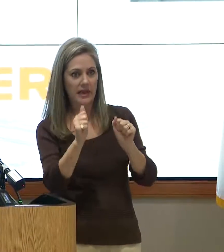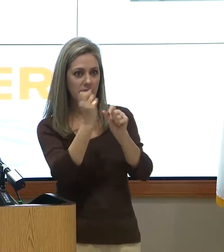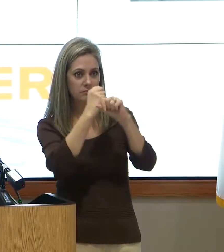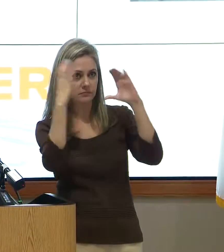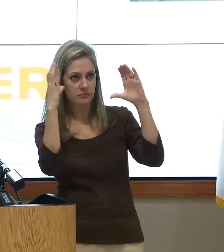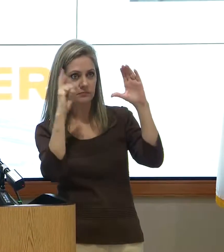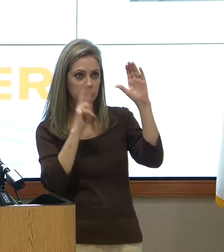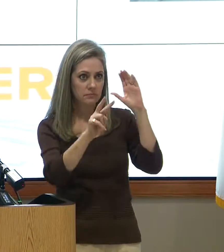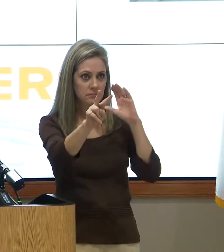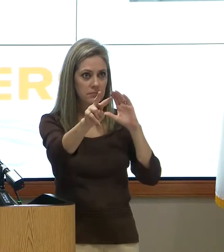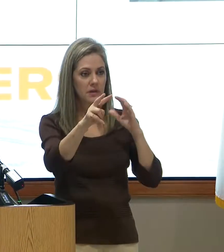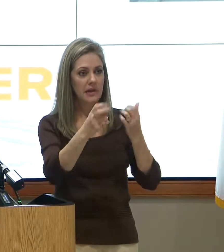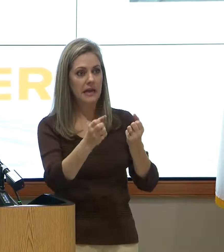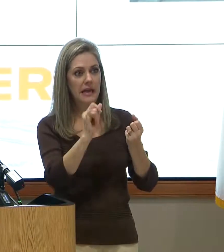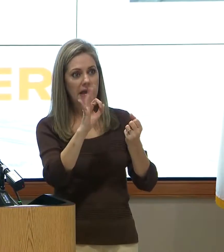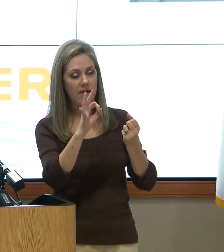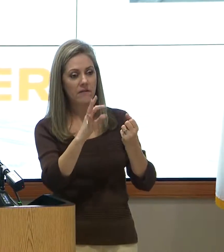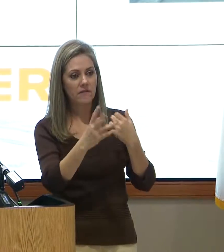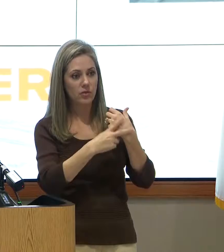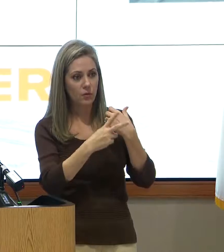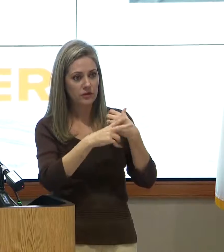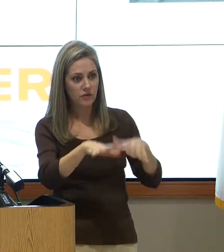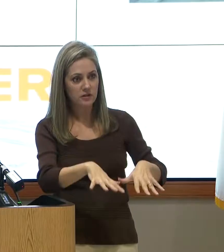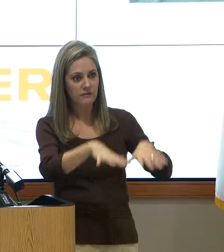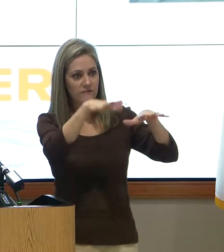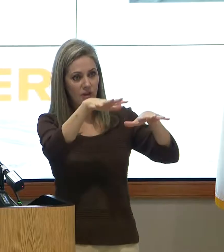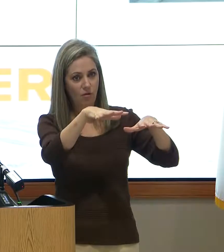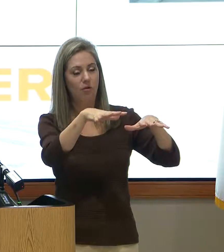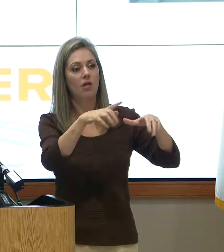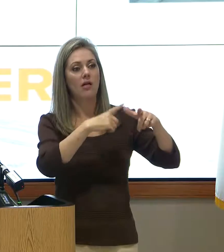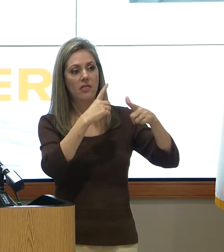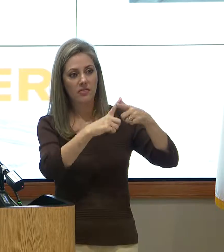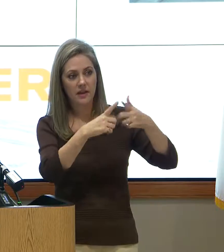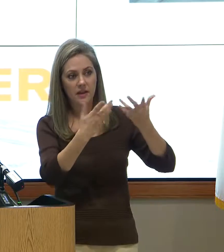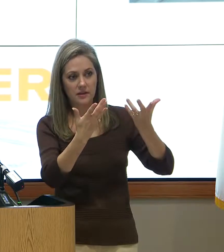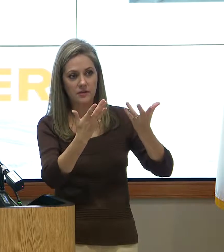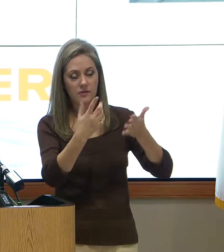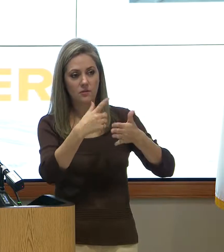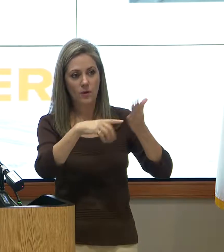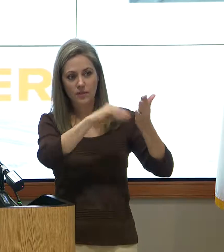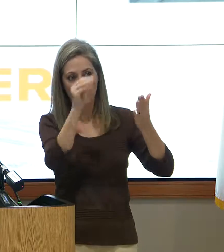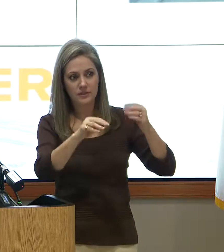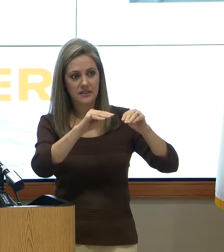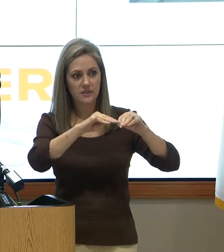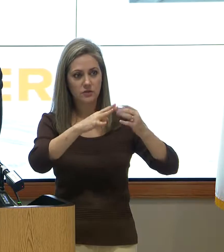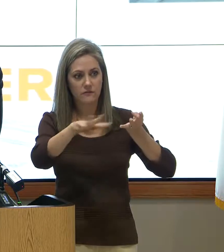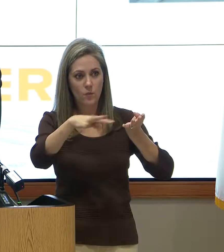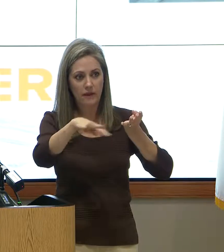reservoirs would fill, and then what the resulting release rates would potentially have to be. So the answer is yes.